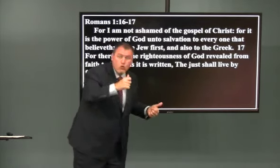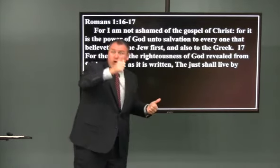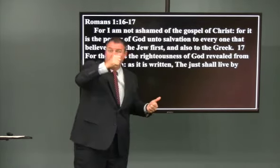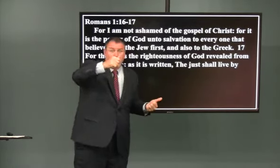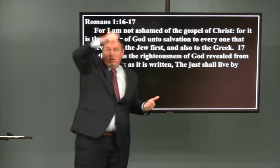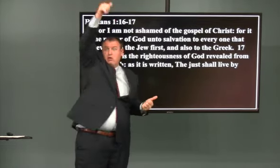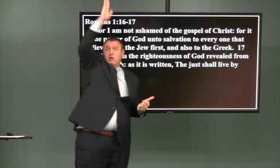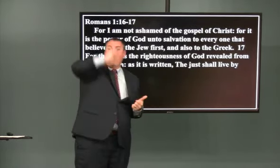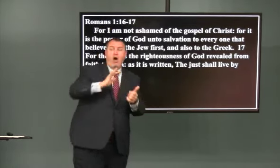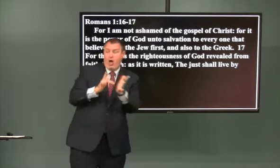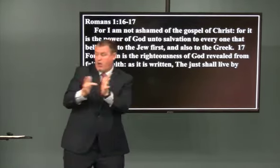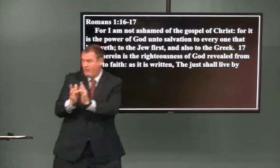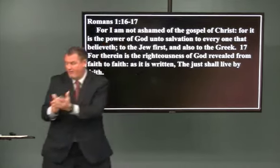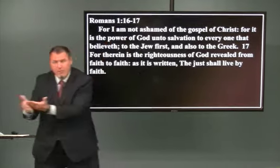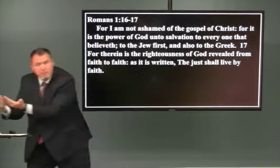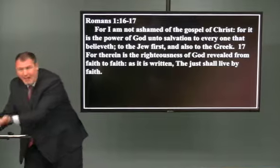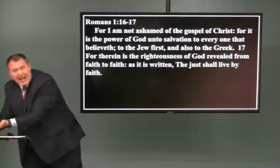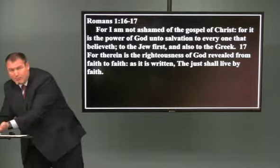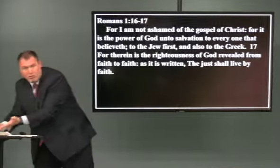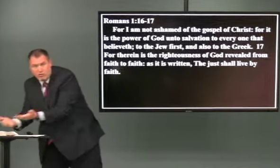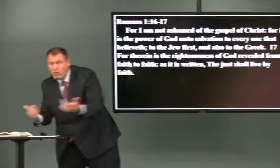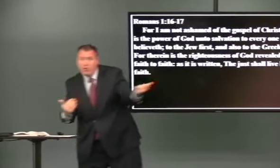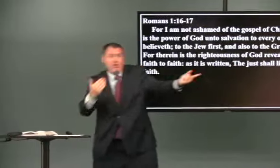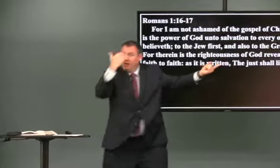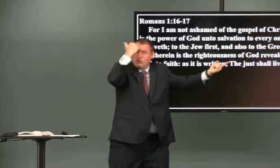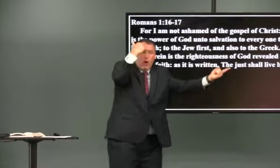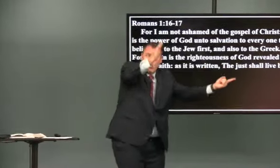Messiah is who don't know the God of the Bible